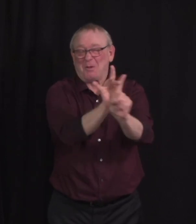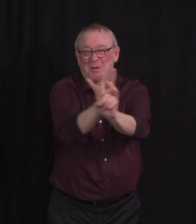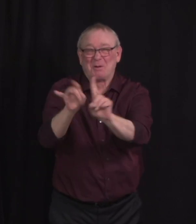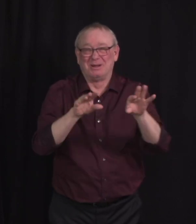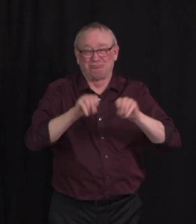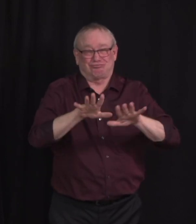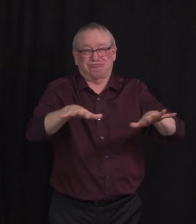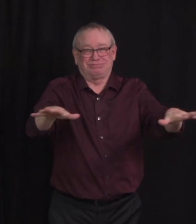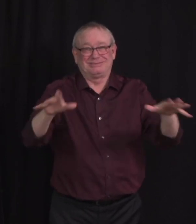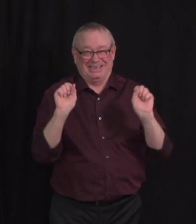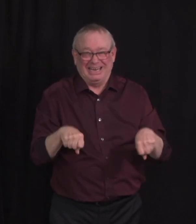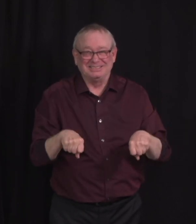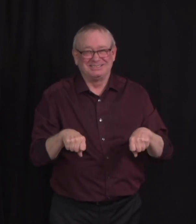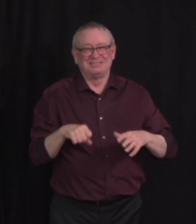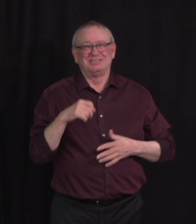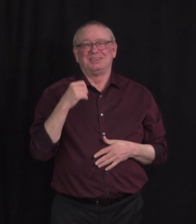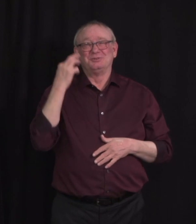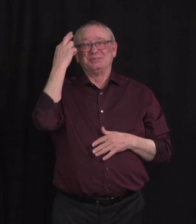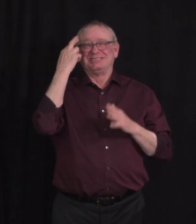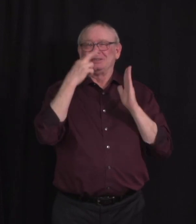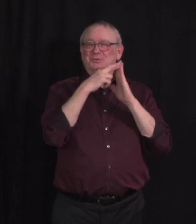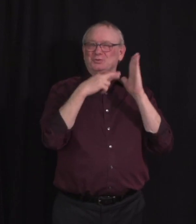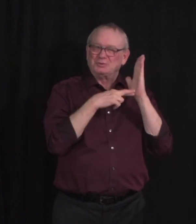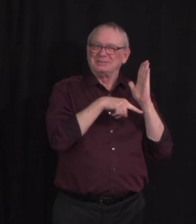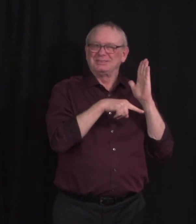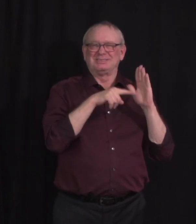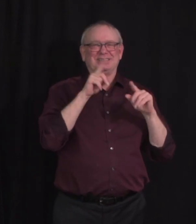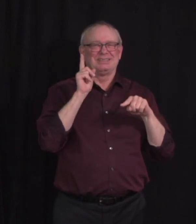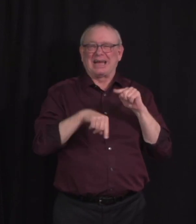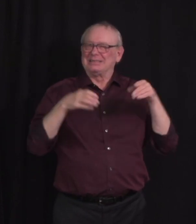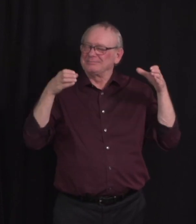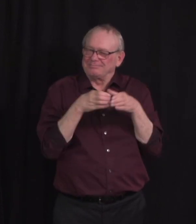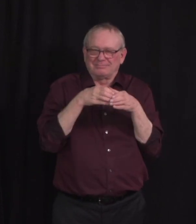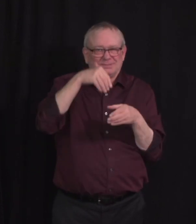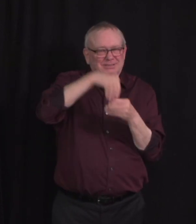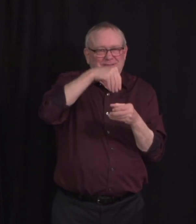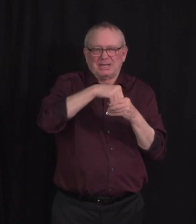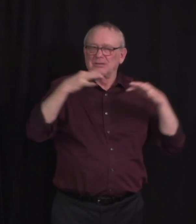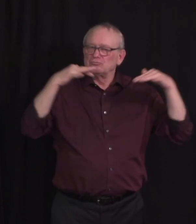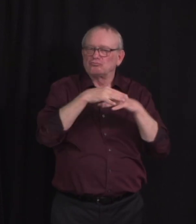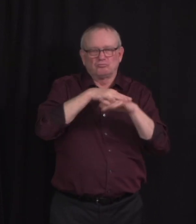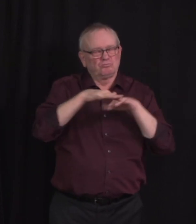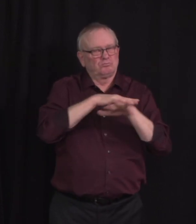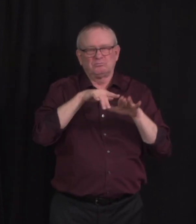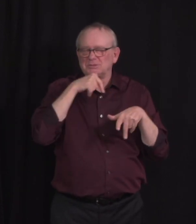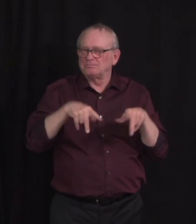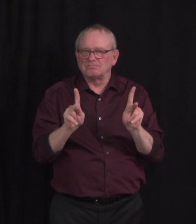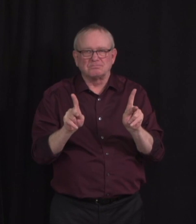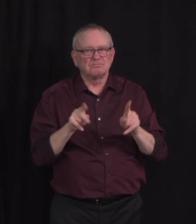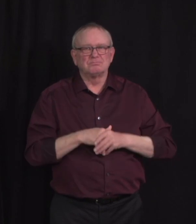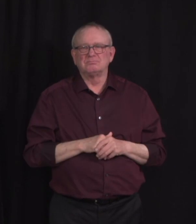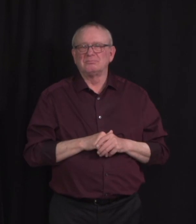This is why indoor gatherings are currently not permitted with anyone outside your immediate household or two designated close